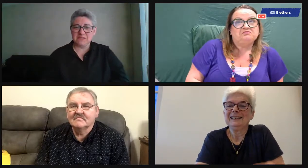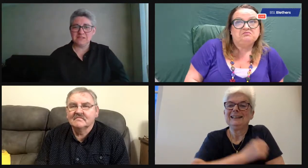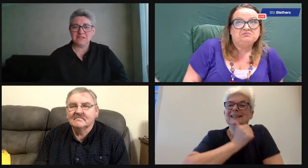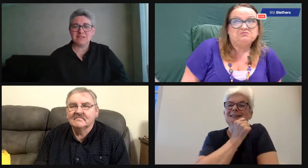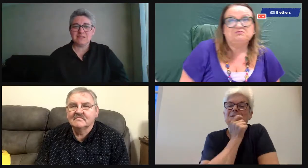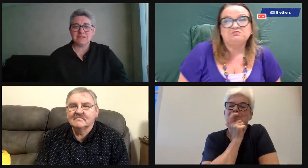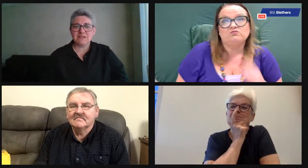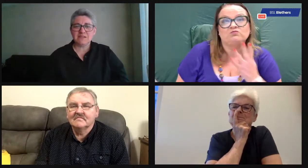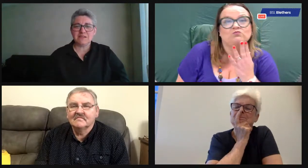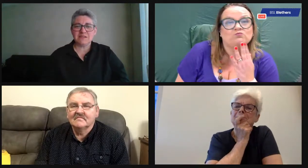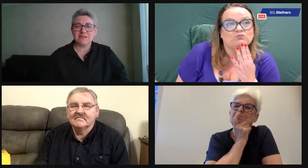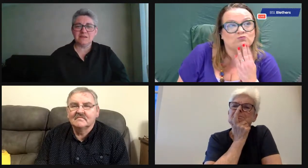anything that you're thinking of?